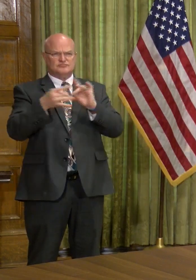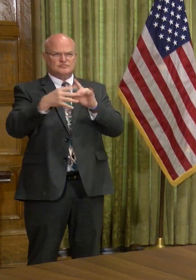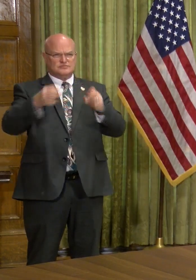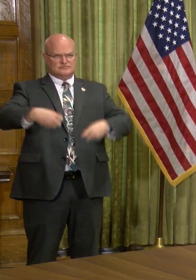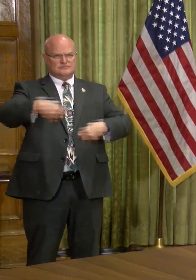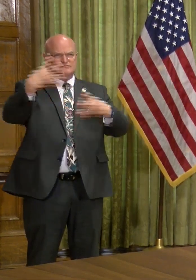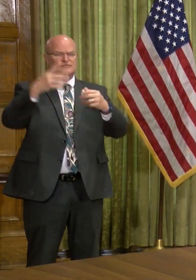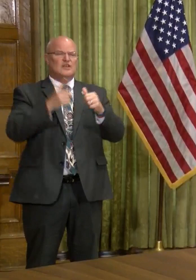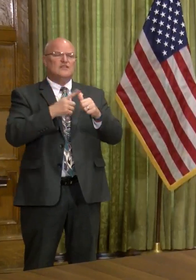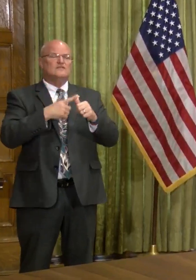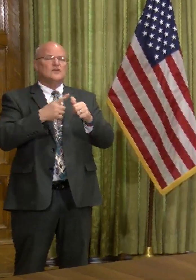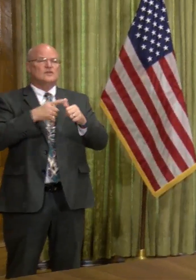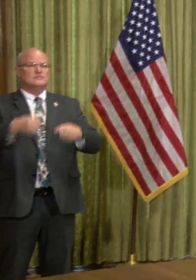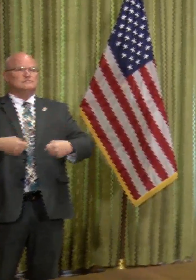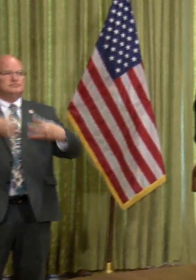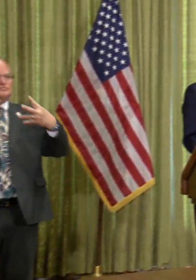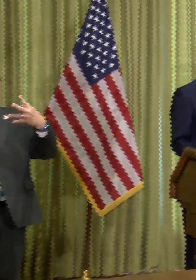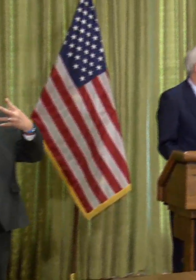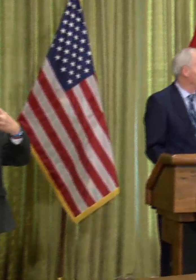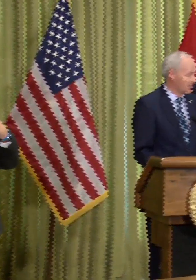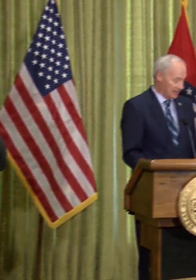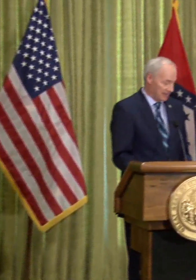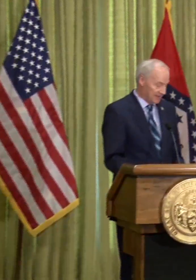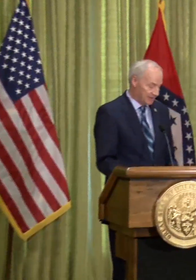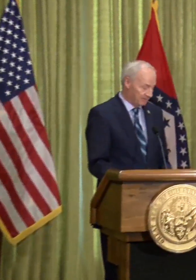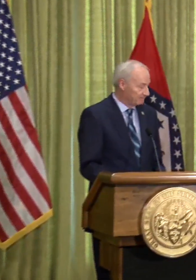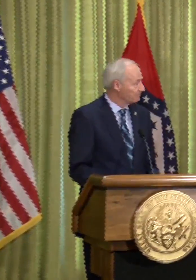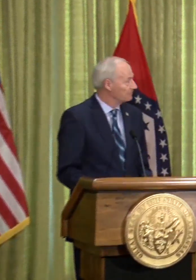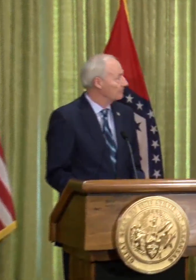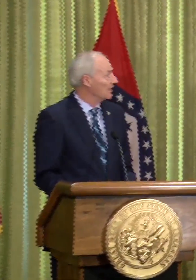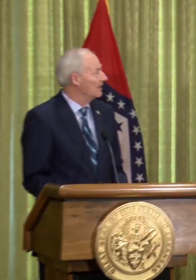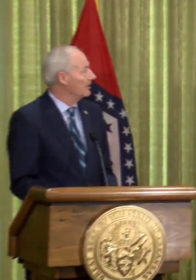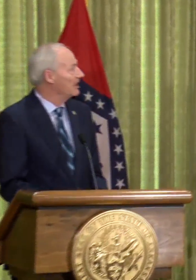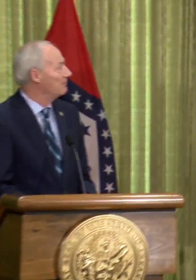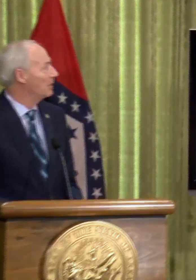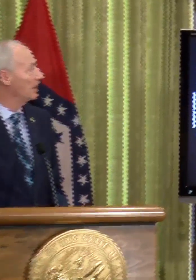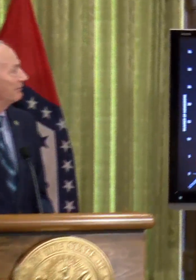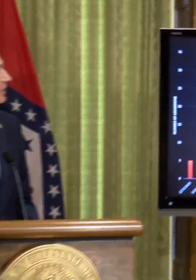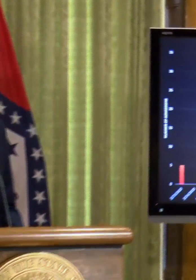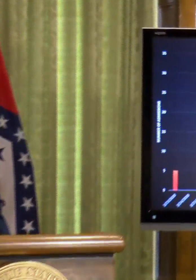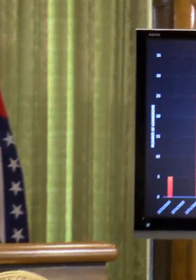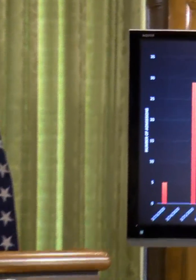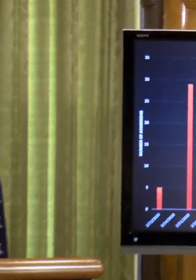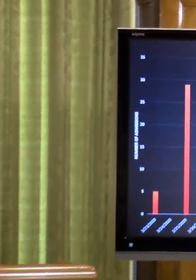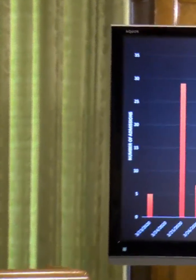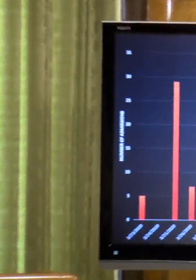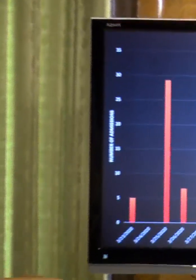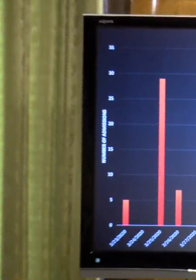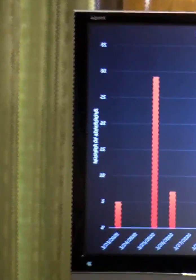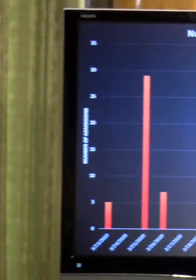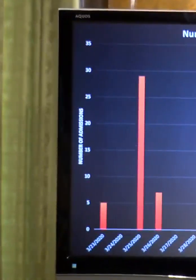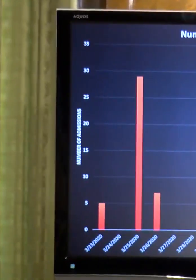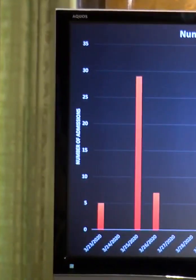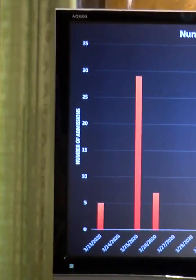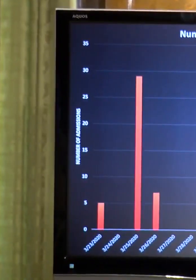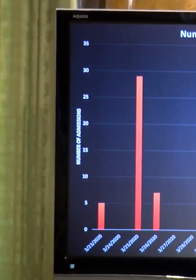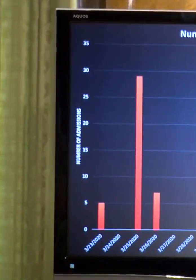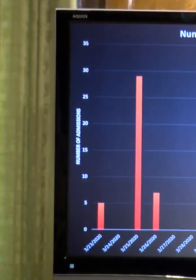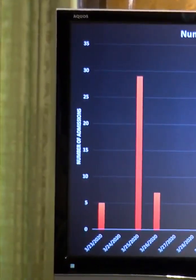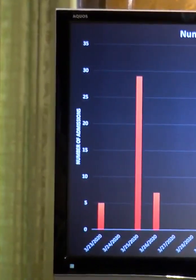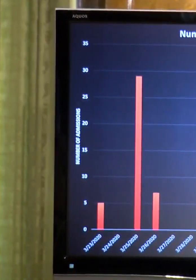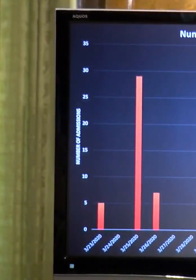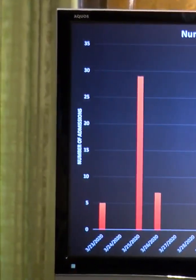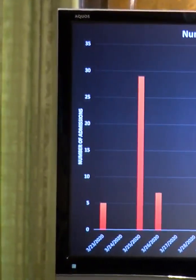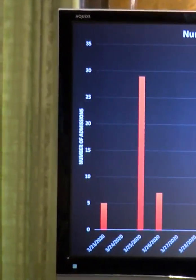can pull the first graph up. And this is the number of newly admitted COVID